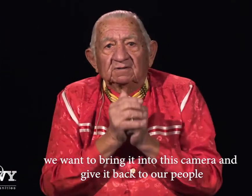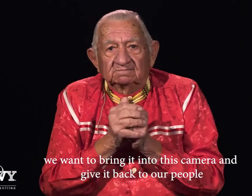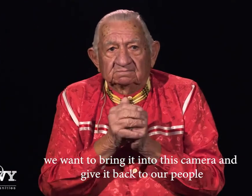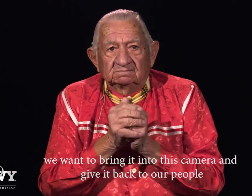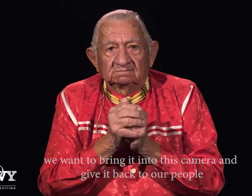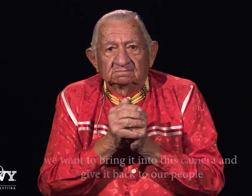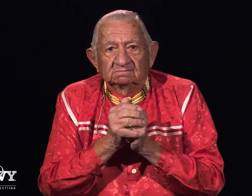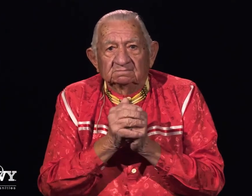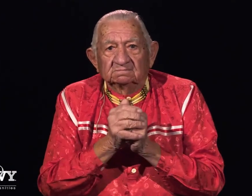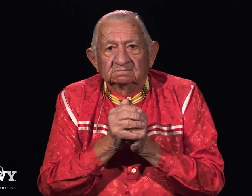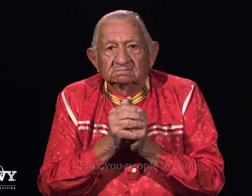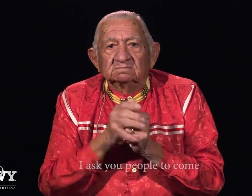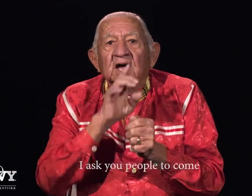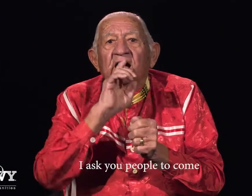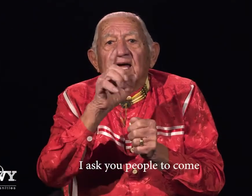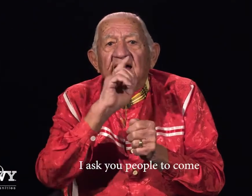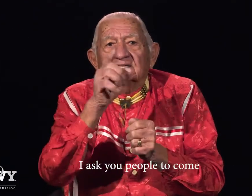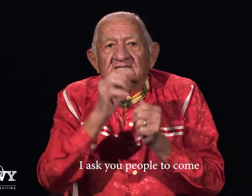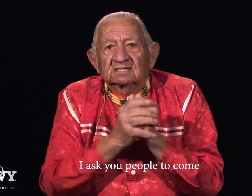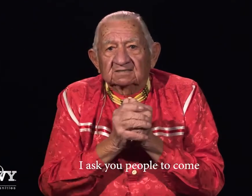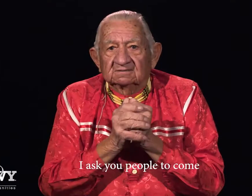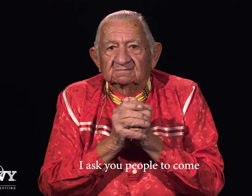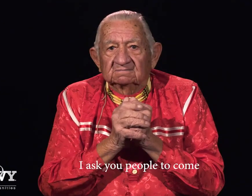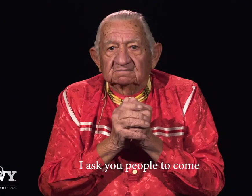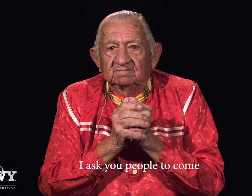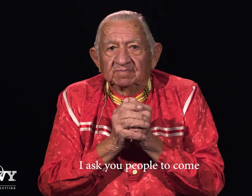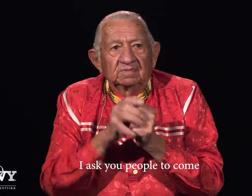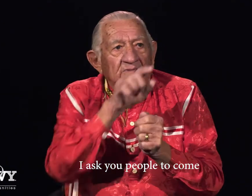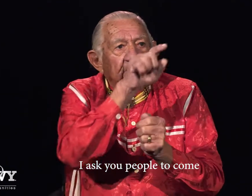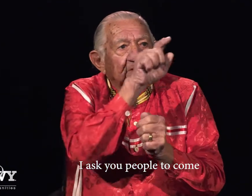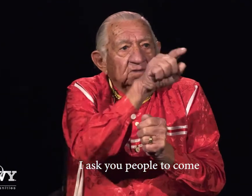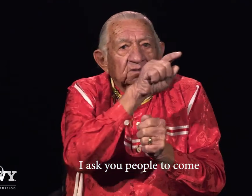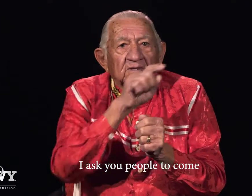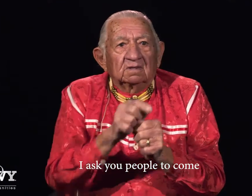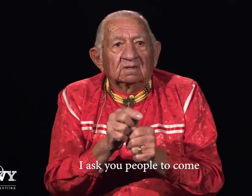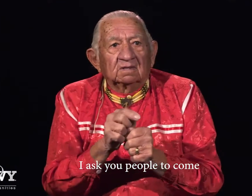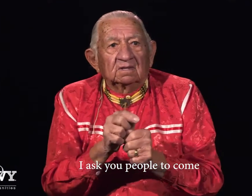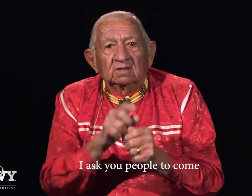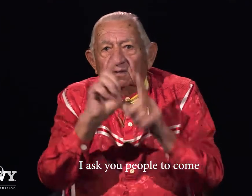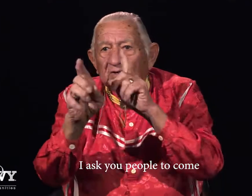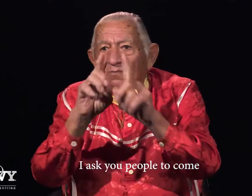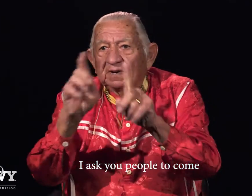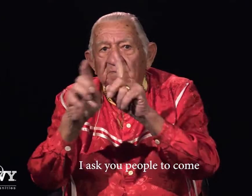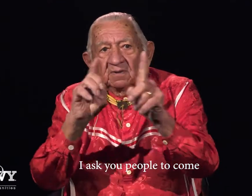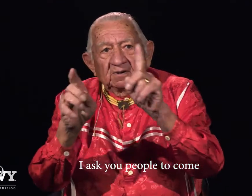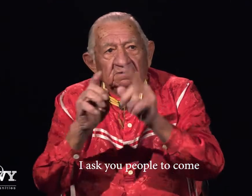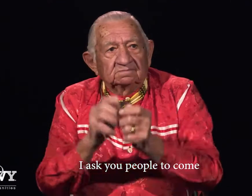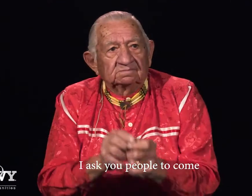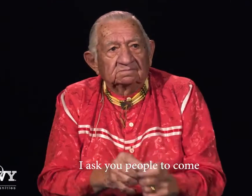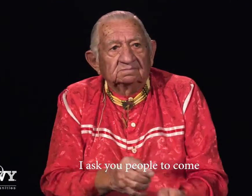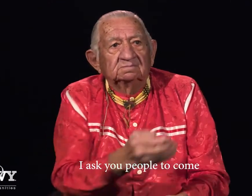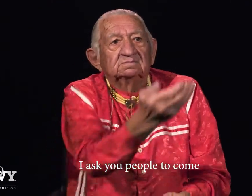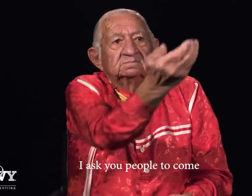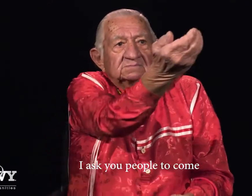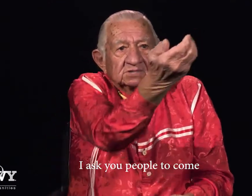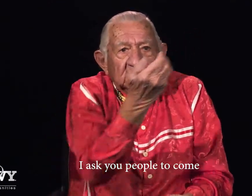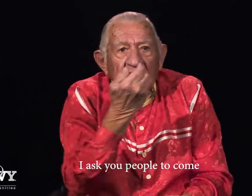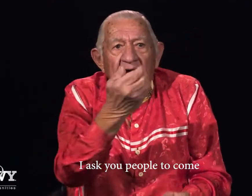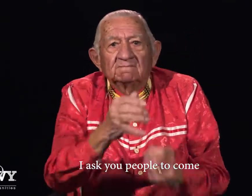I ask you people to come